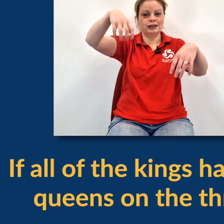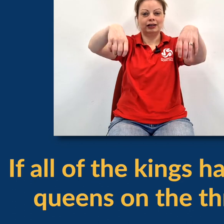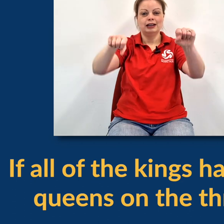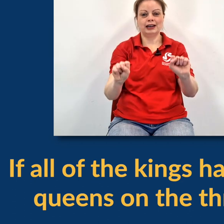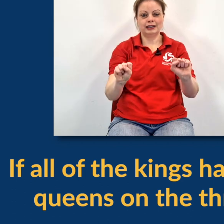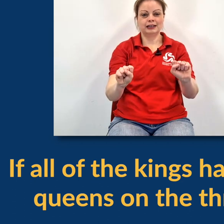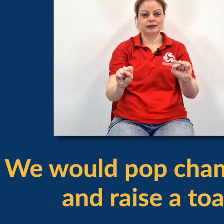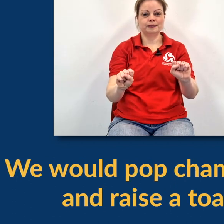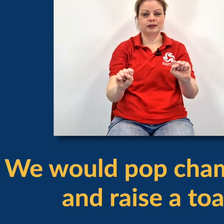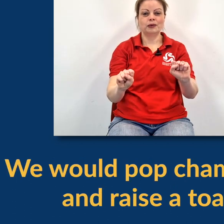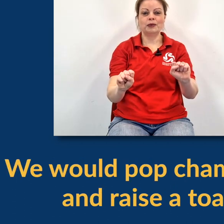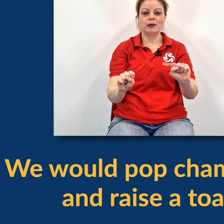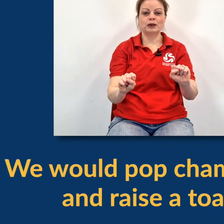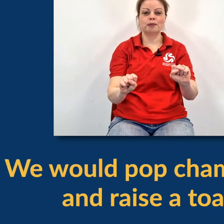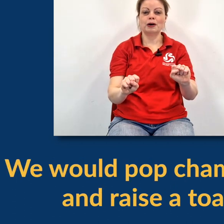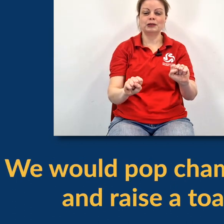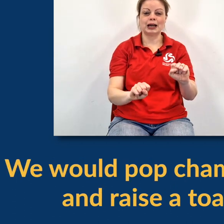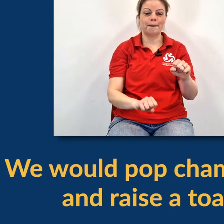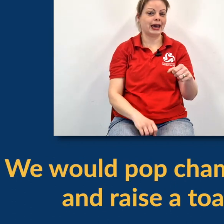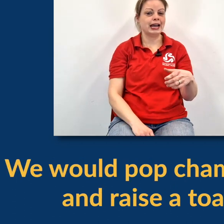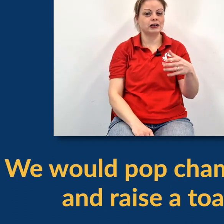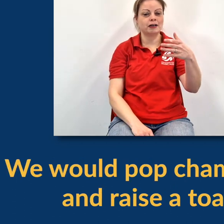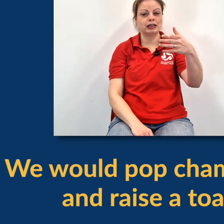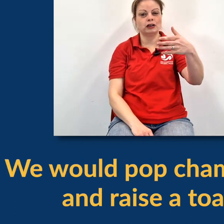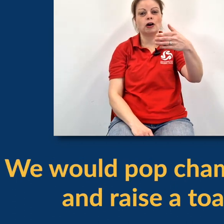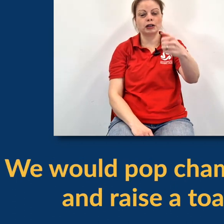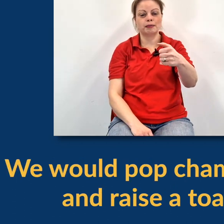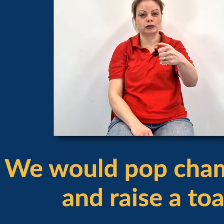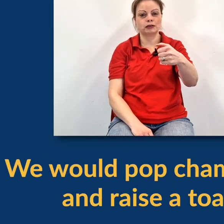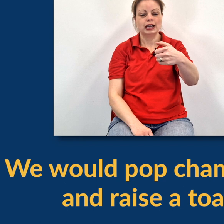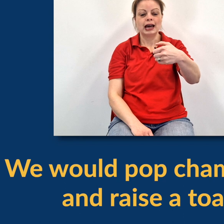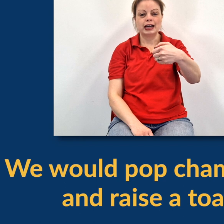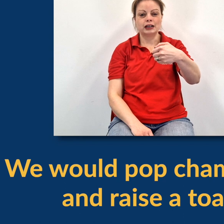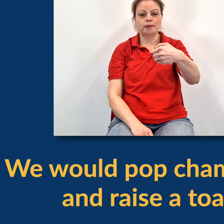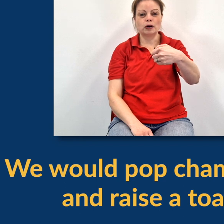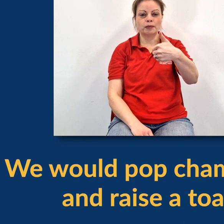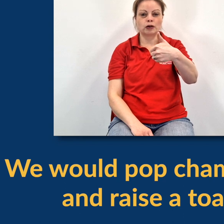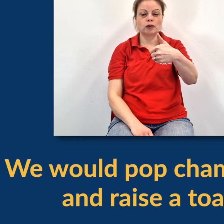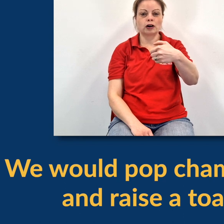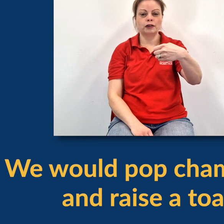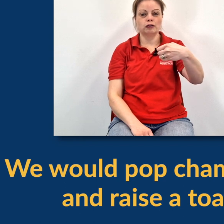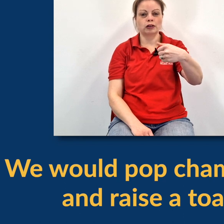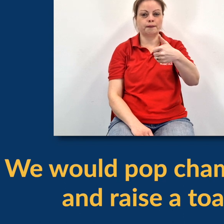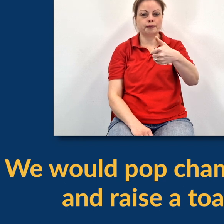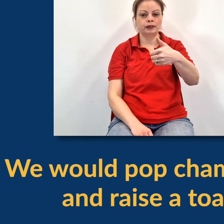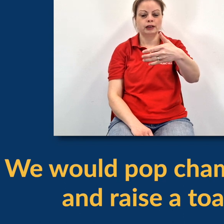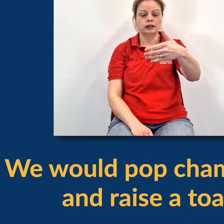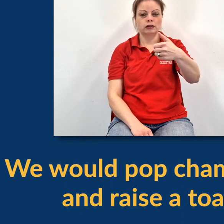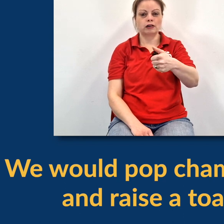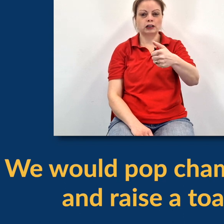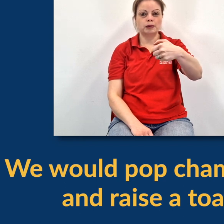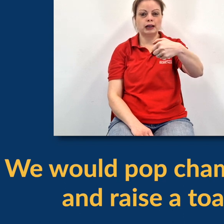crown, hands. We would pop champagne, you're going to imagine you're holding a bottle and you're going to pop the cork off with your thumb.